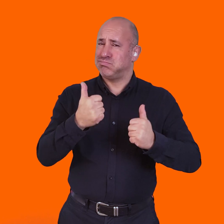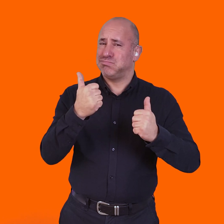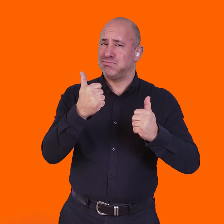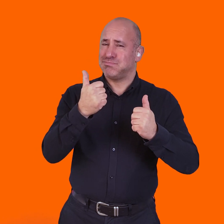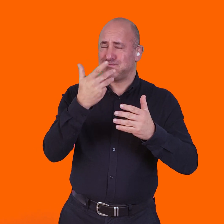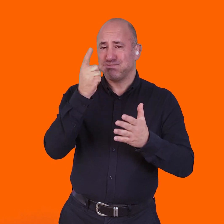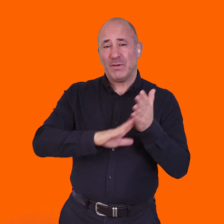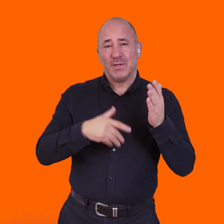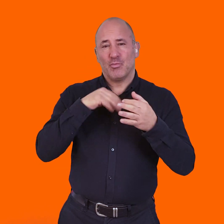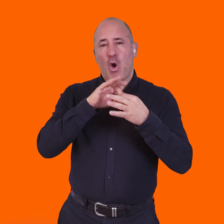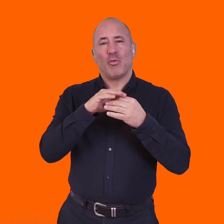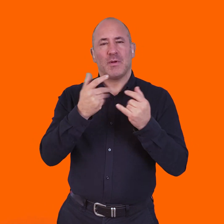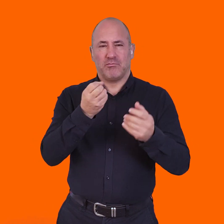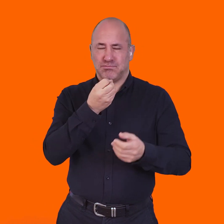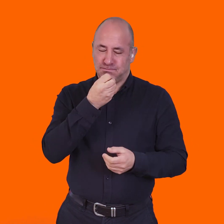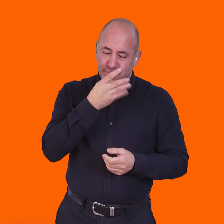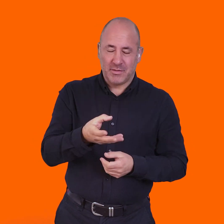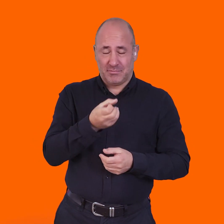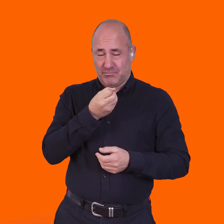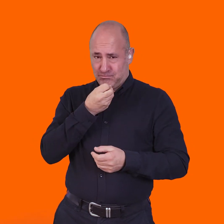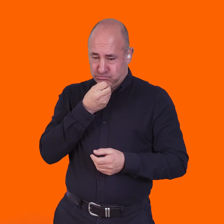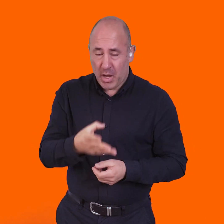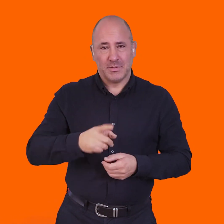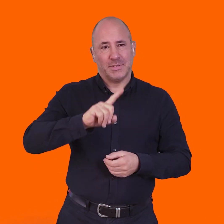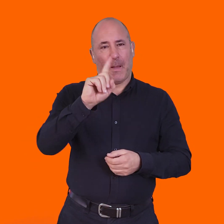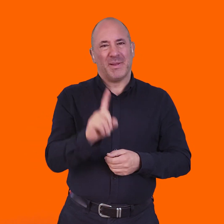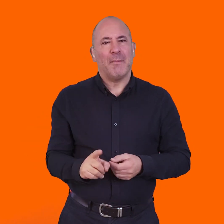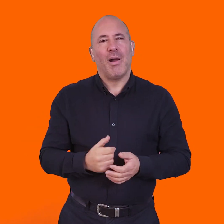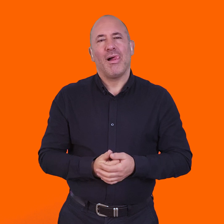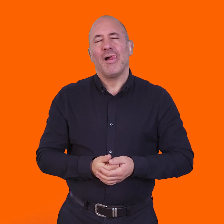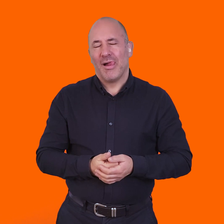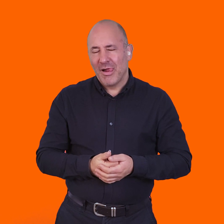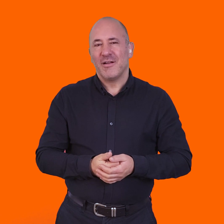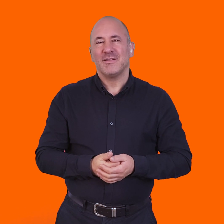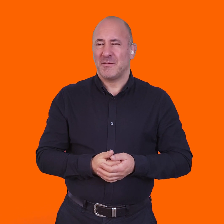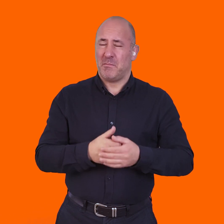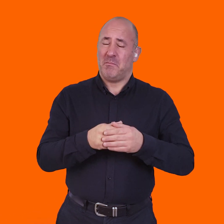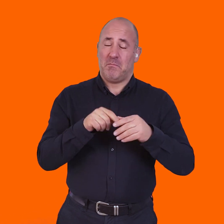London and I had some really collaborative